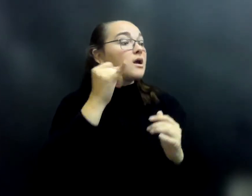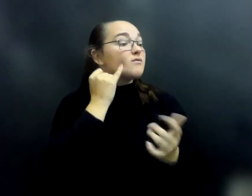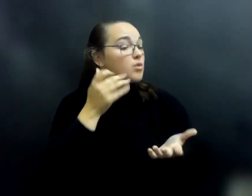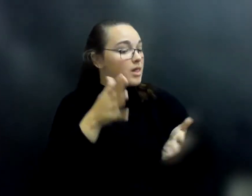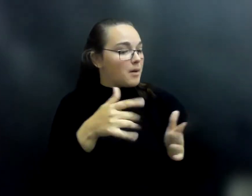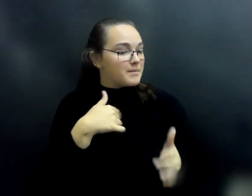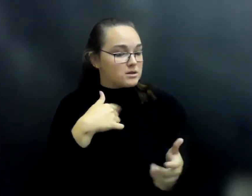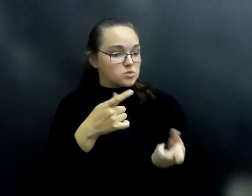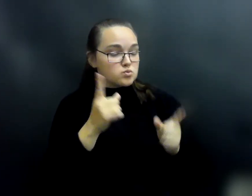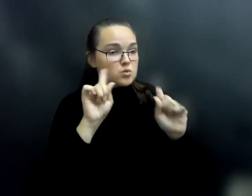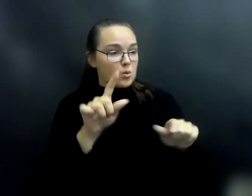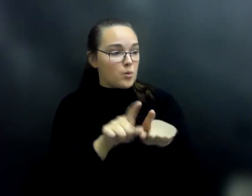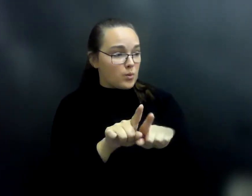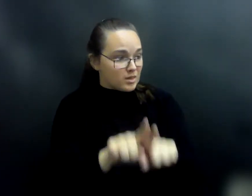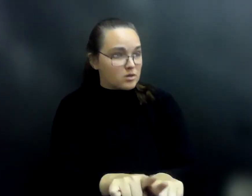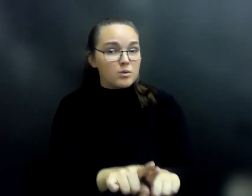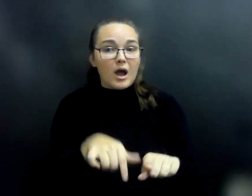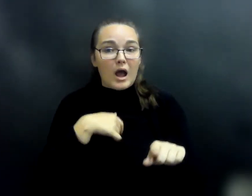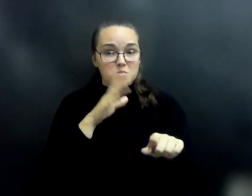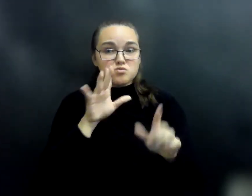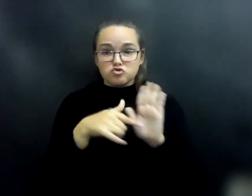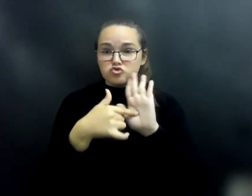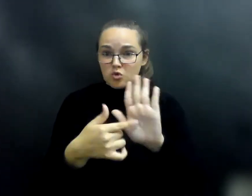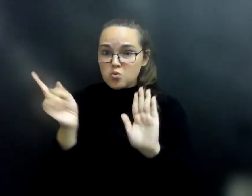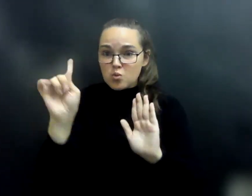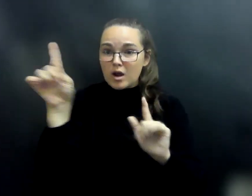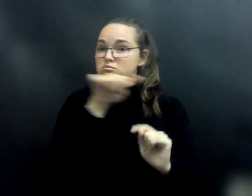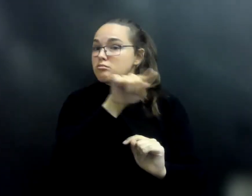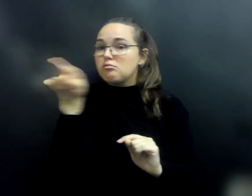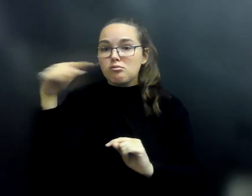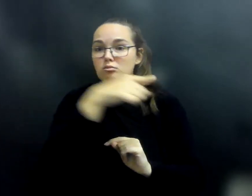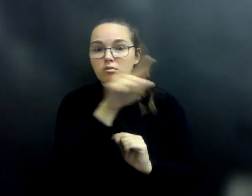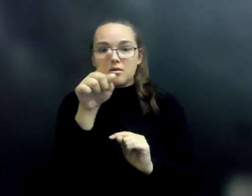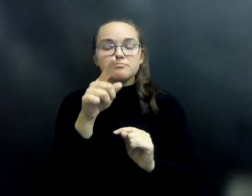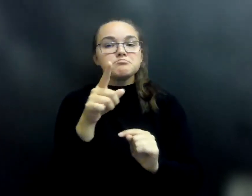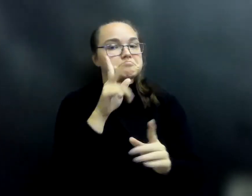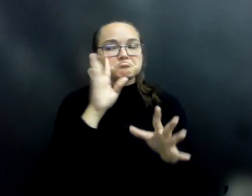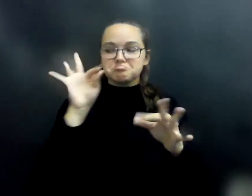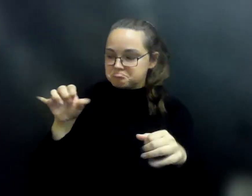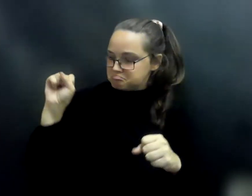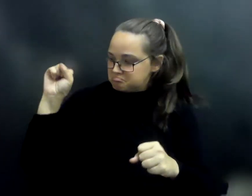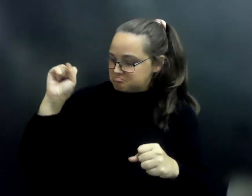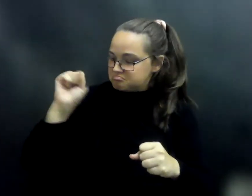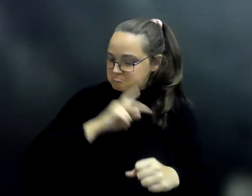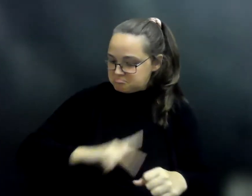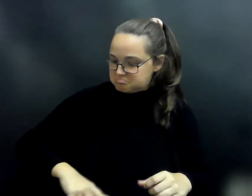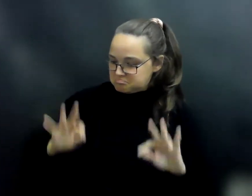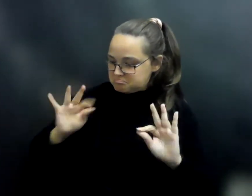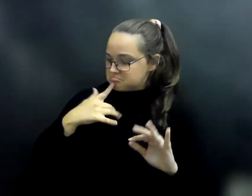I will lead you out of the forest. The prince agreed, and the two men soon arrived in the middle of a large field.